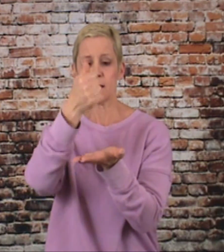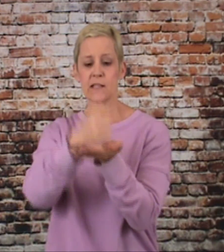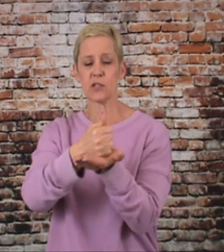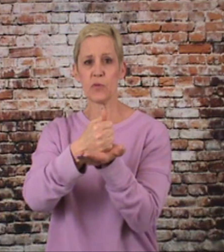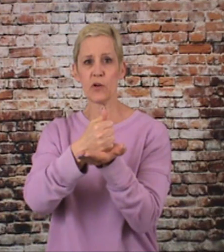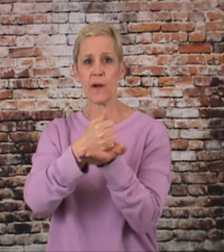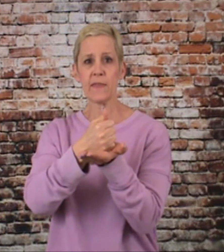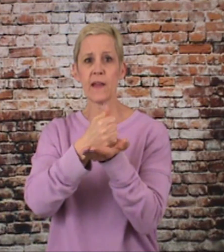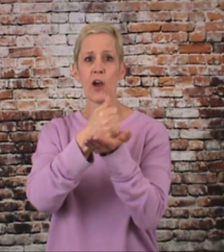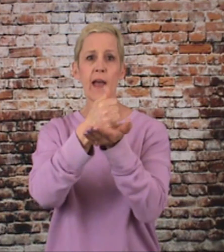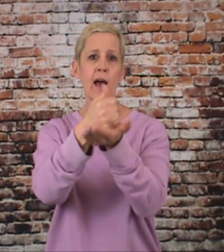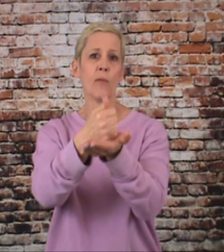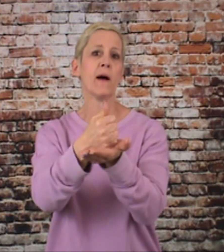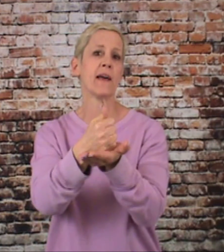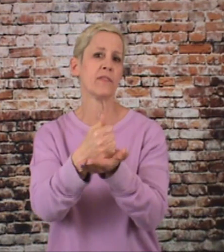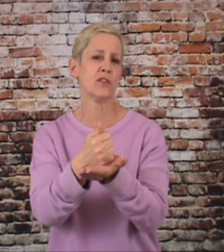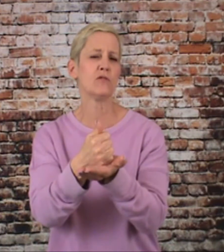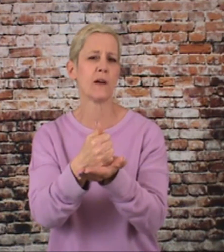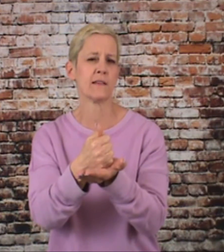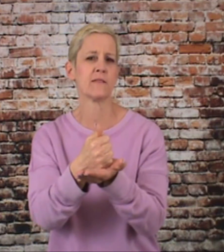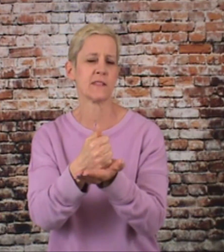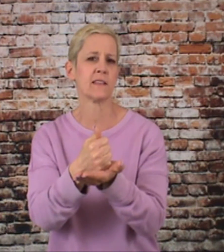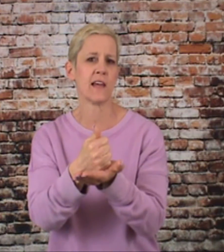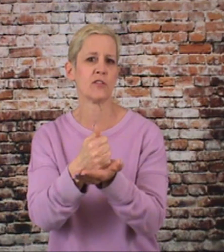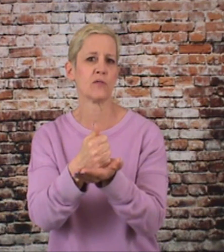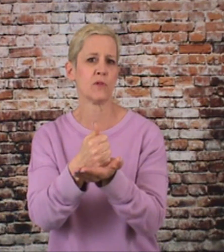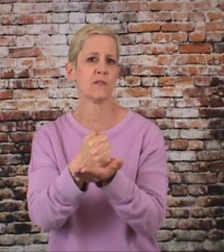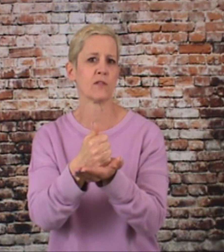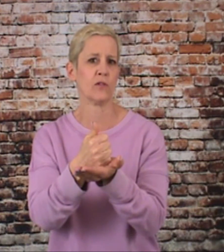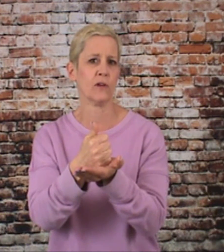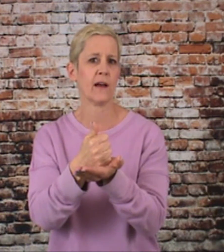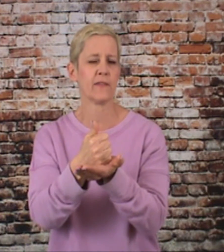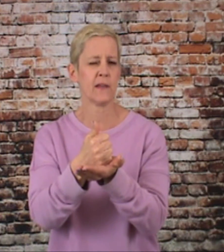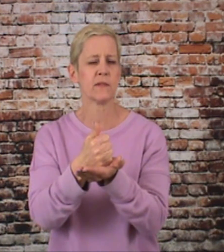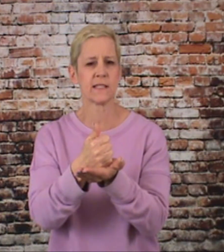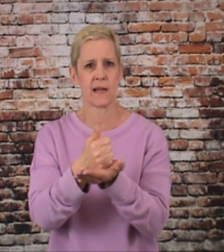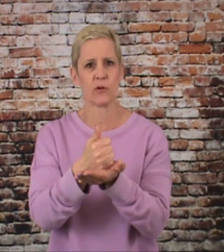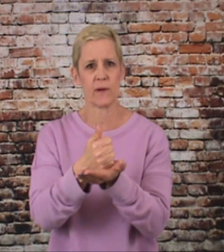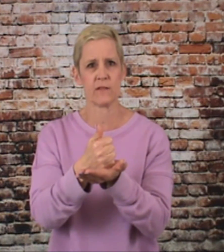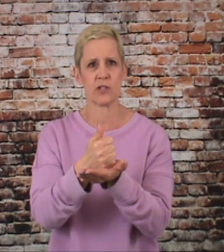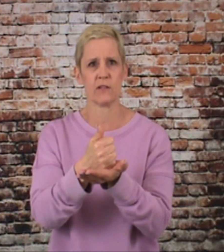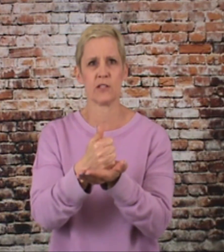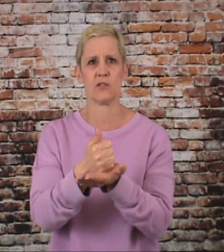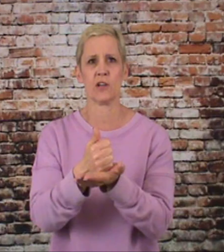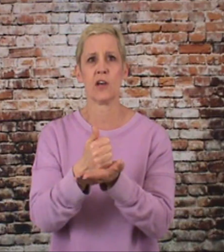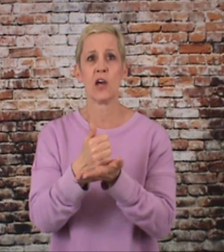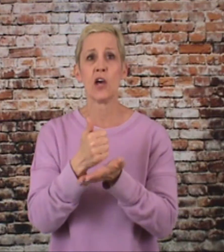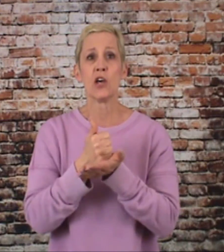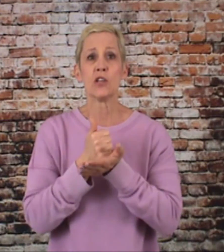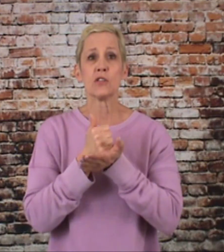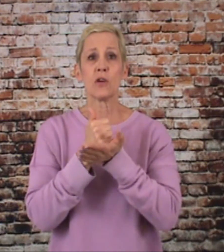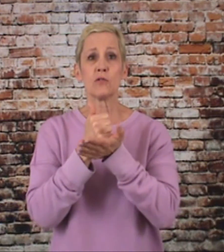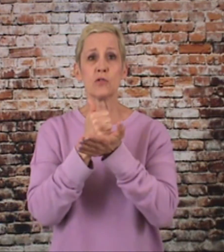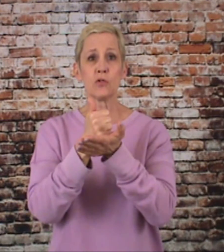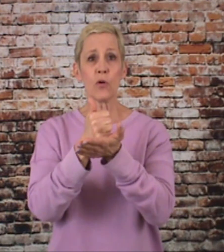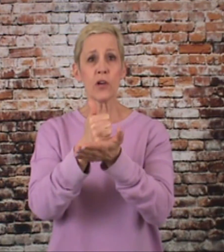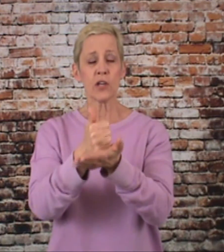just put it right there help I think you guys have seen that in your musical I think Miss Tamara may have shown it to you so Dorcas